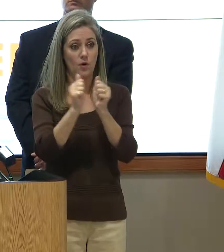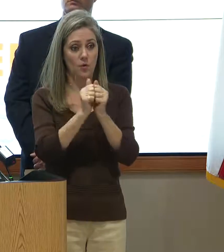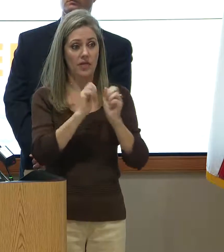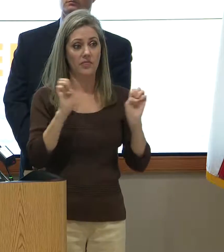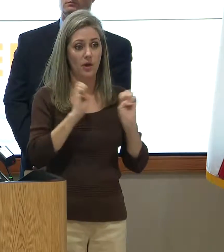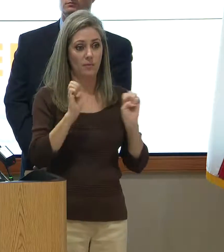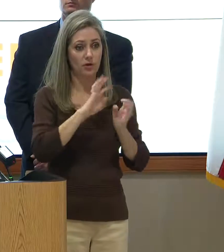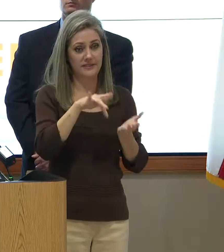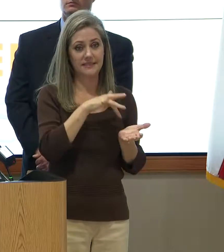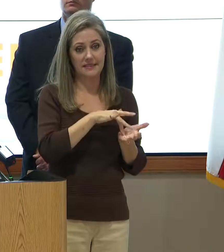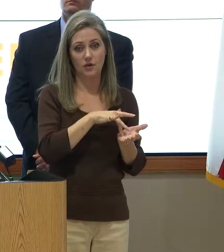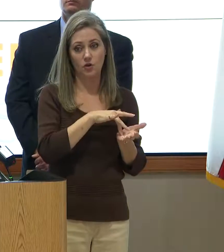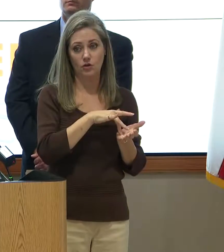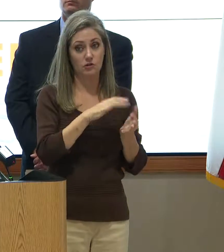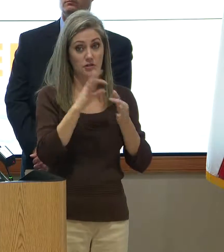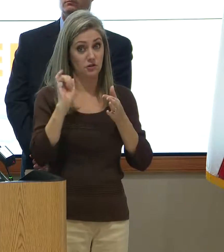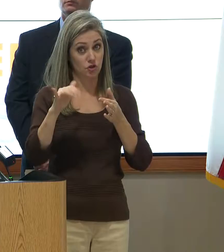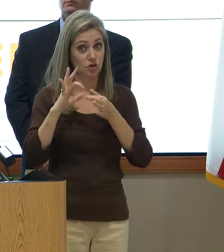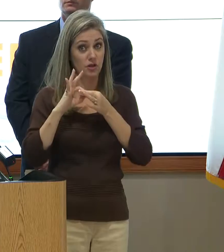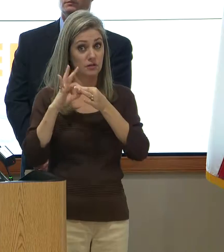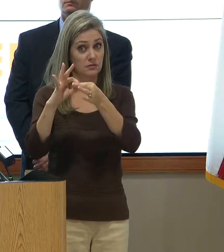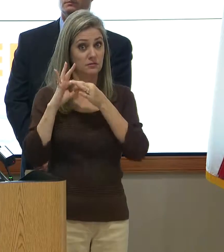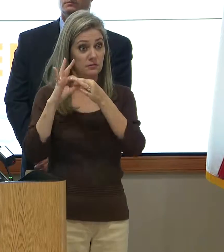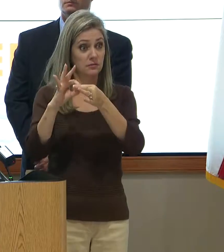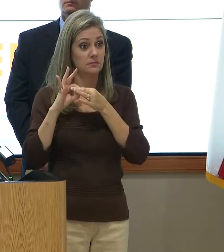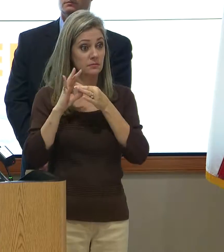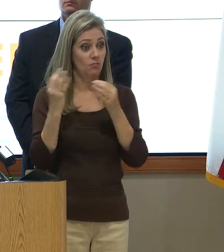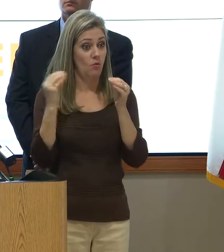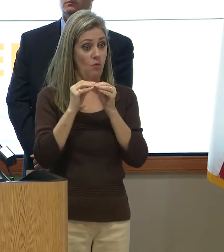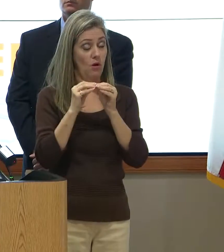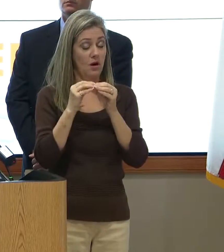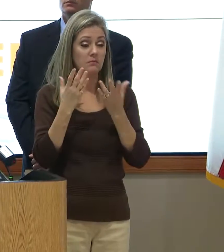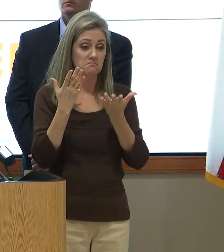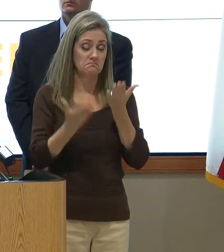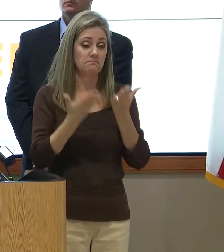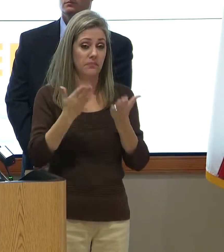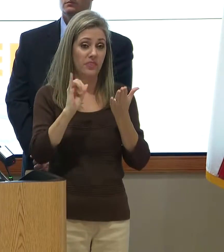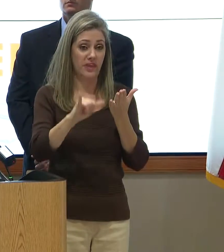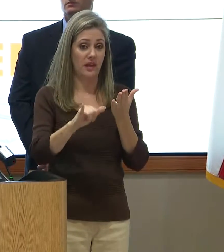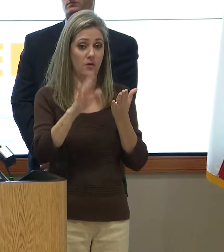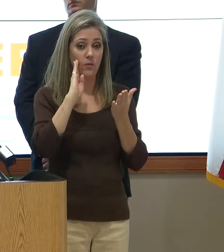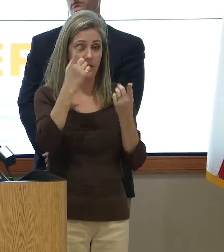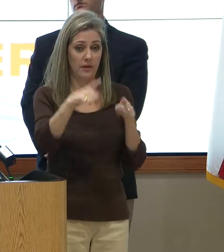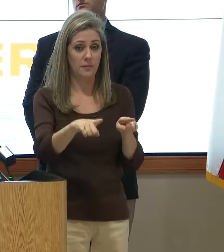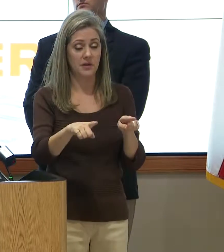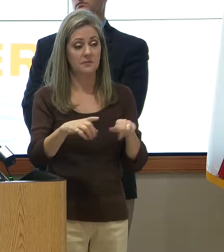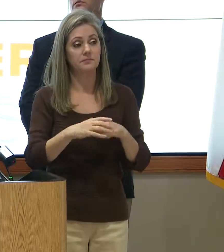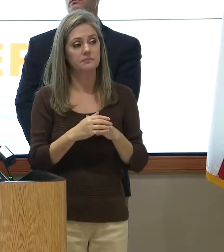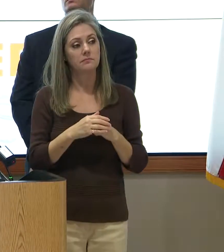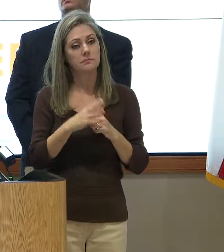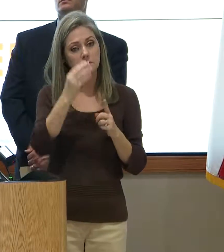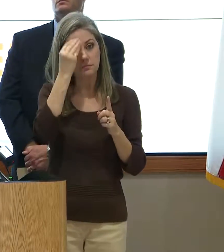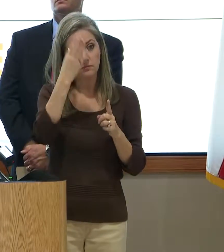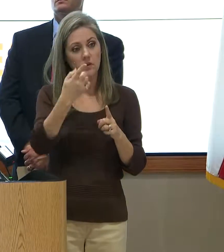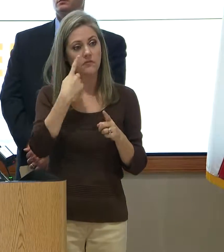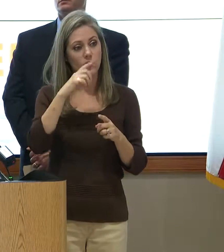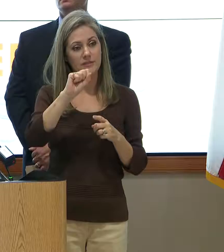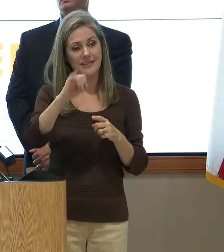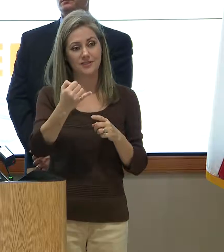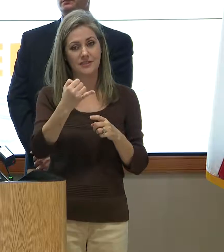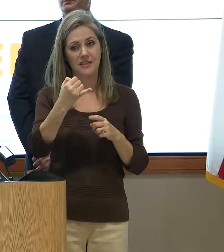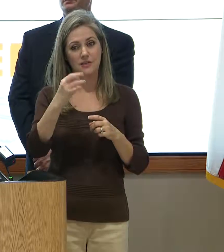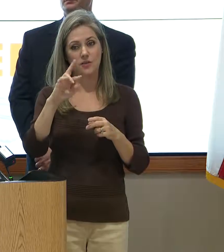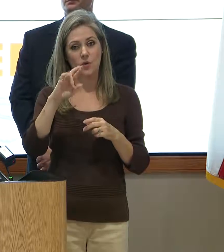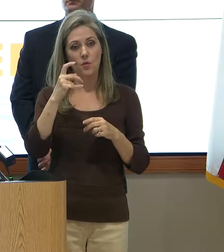centers, for example, and should they be tied in more. And that's possibly the case. And I will say, in the case of the San Jacinto River